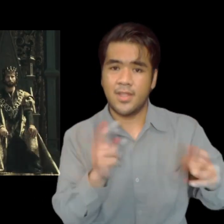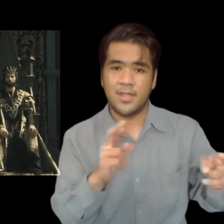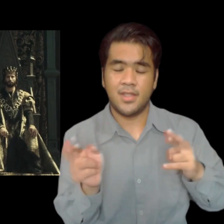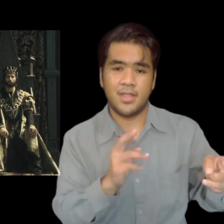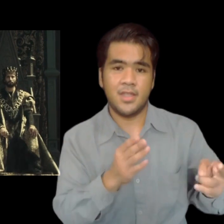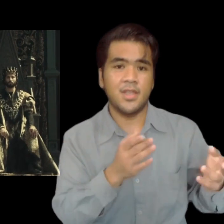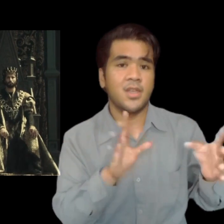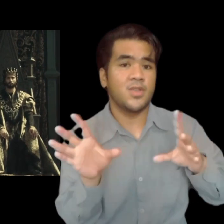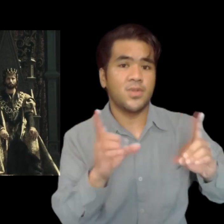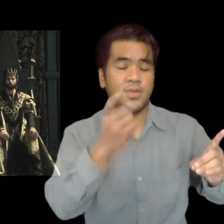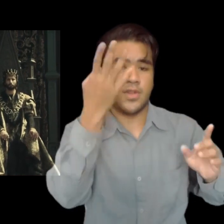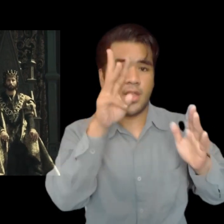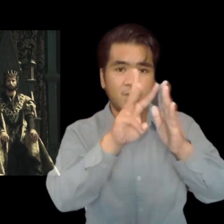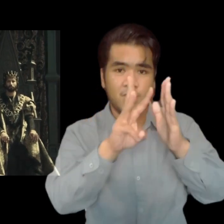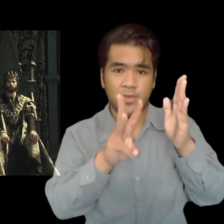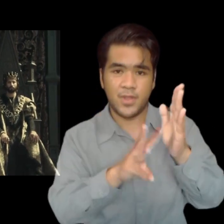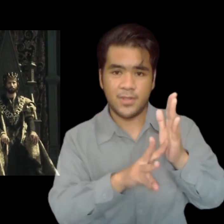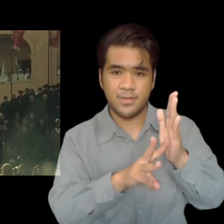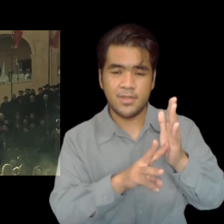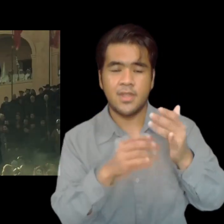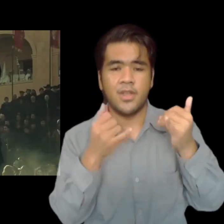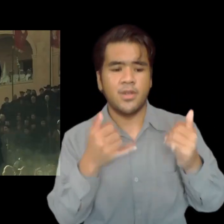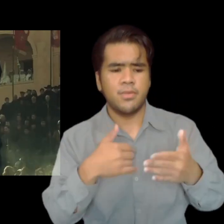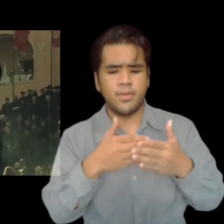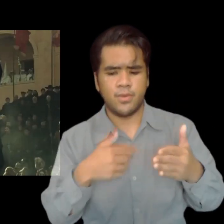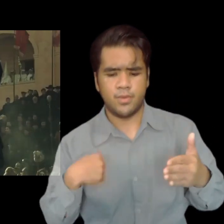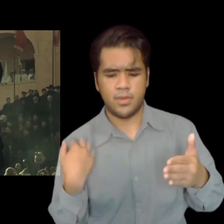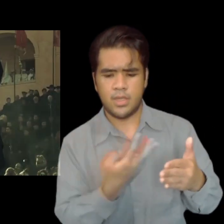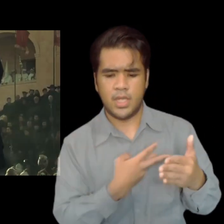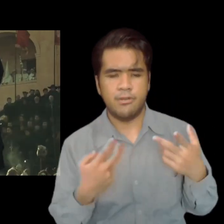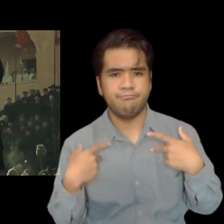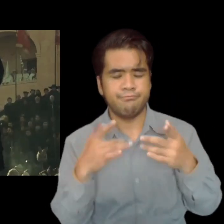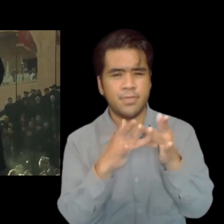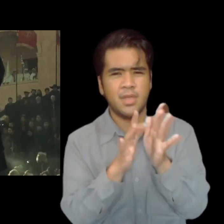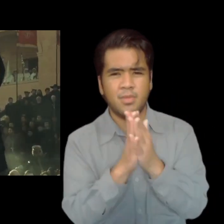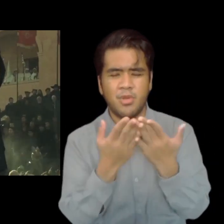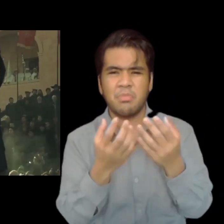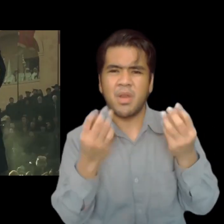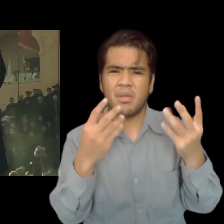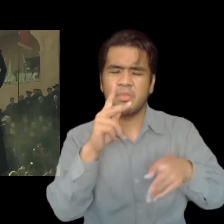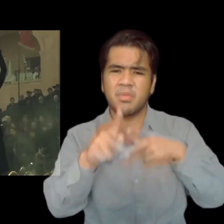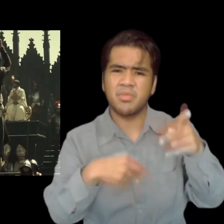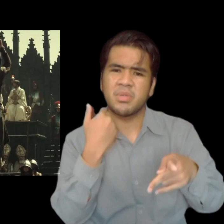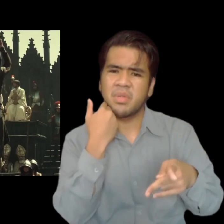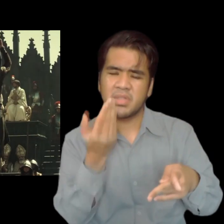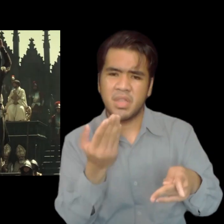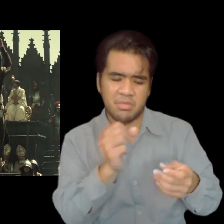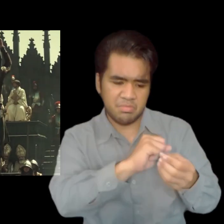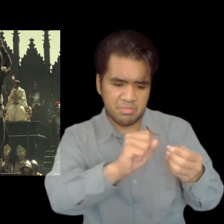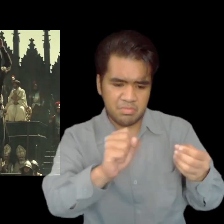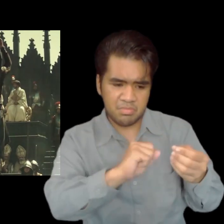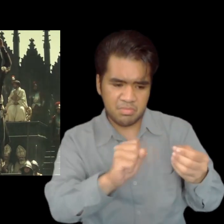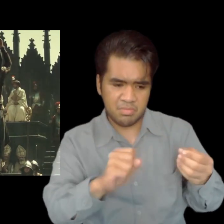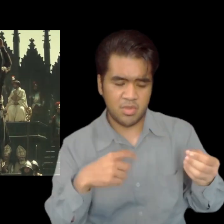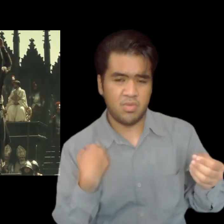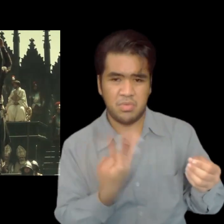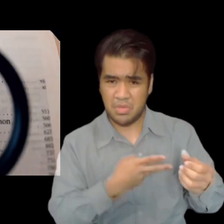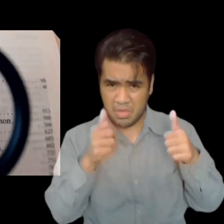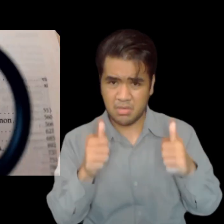that before we could own our own copies of the Bible, many people had to lay down their lives so that we could study the Word of God ourselves and be saved? The